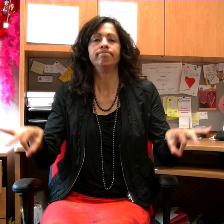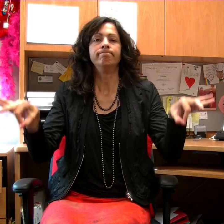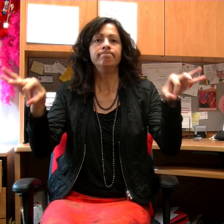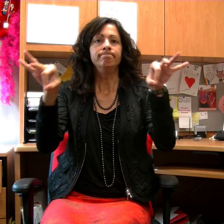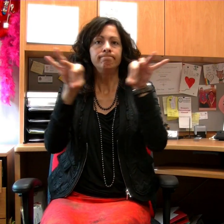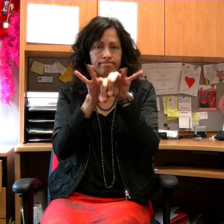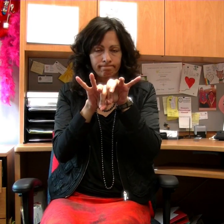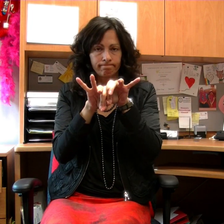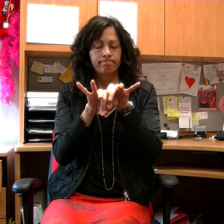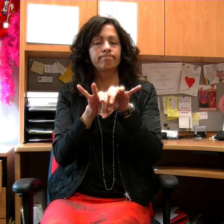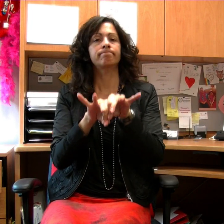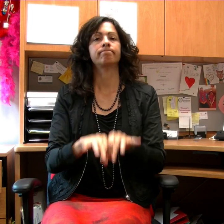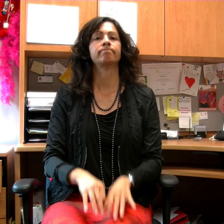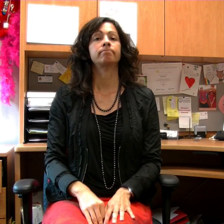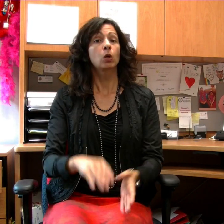spring it will now also close down.